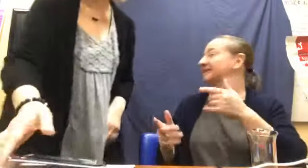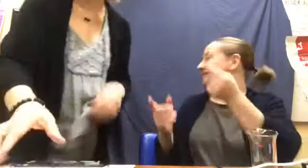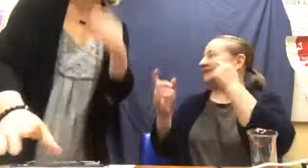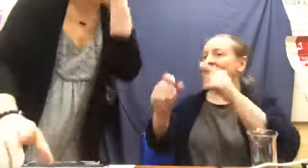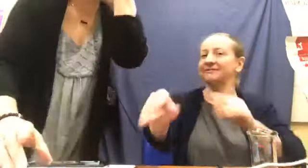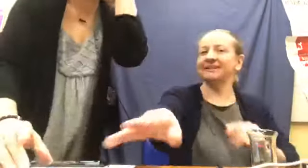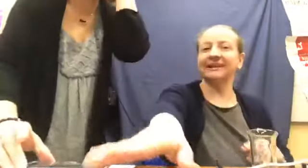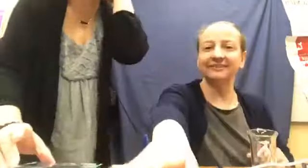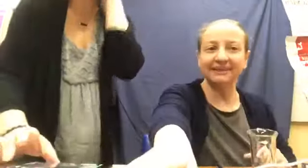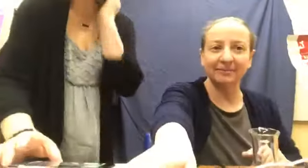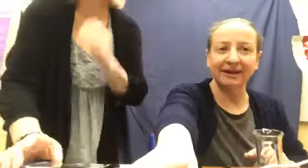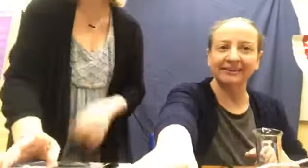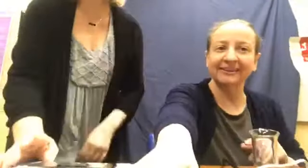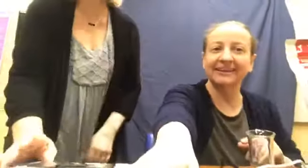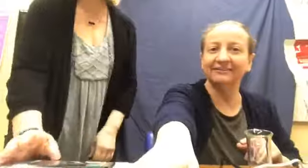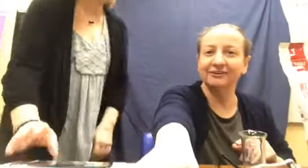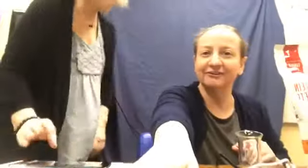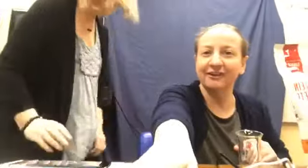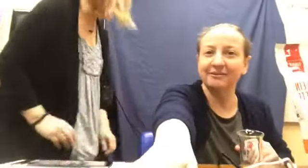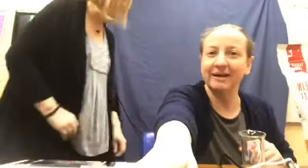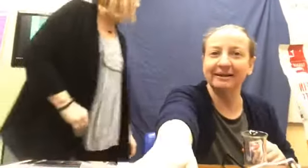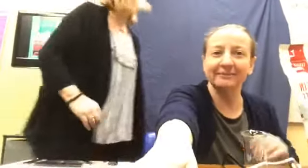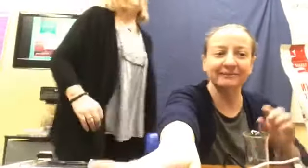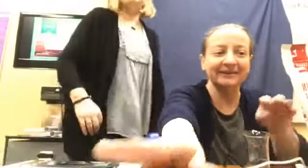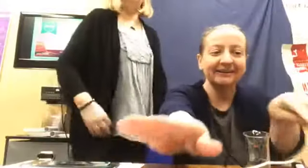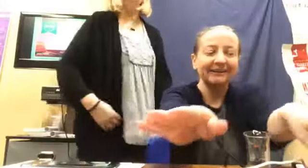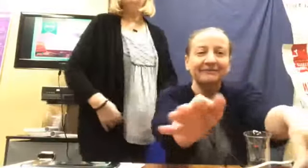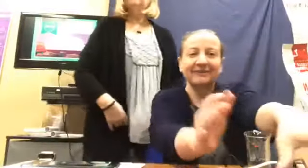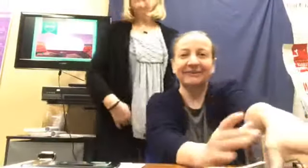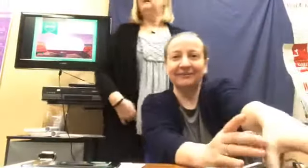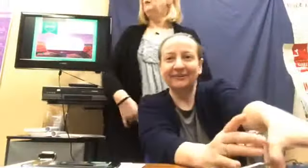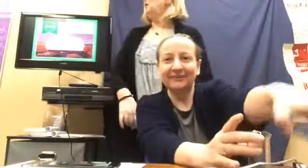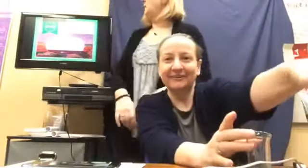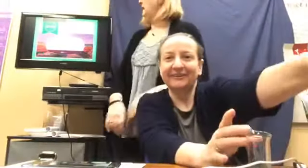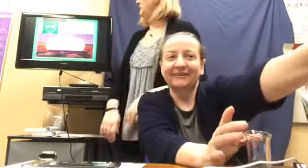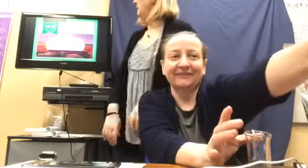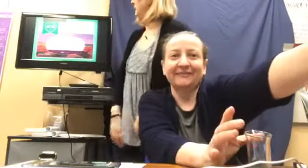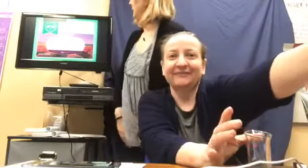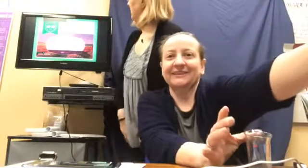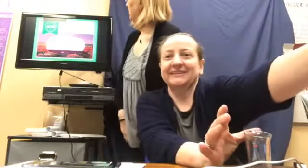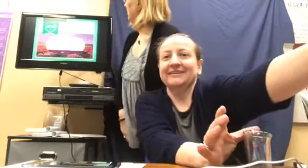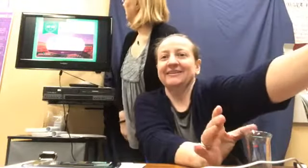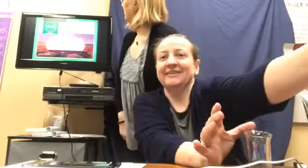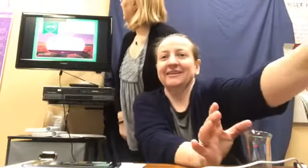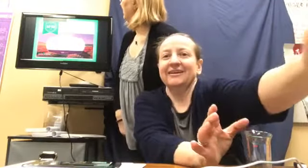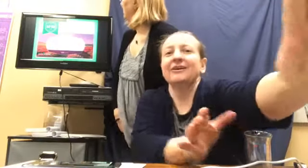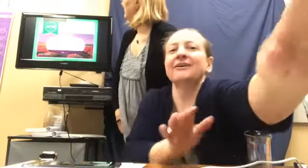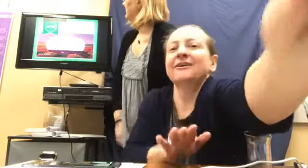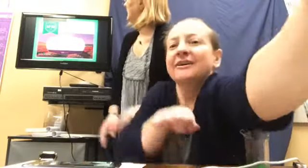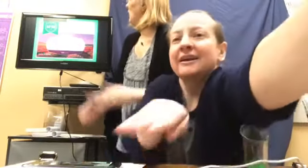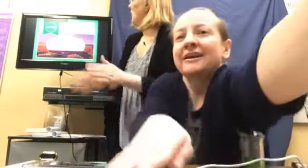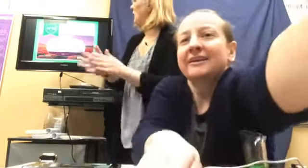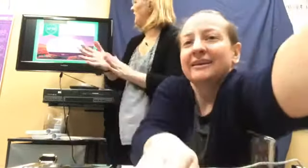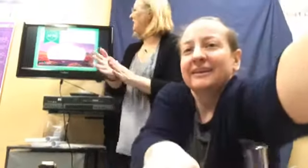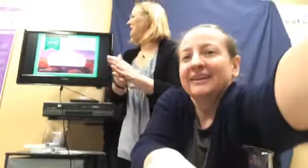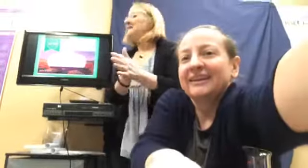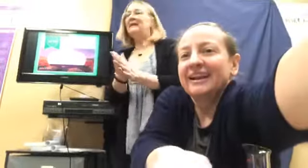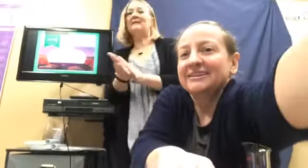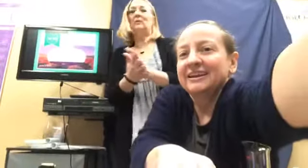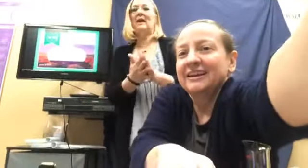Cause that's why I was going to have you stand behind. Like if it's farther back Back here. Maybe it won't. Okay. Okay. And then I can't really see. Oh, oh. Okay.